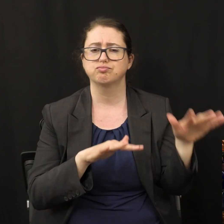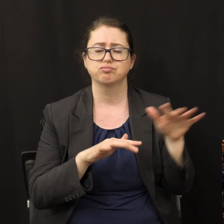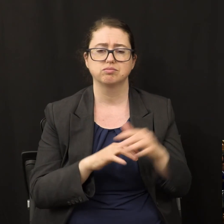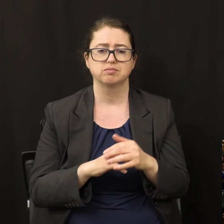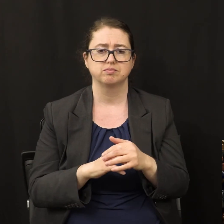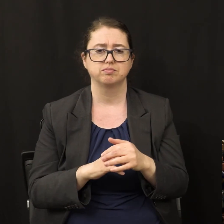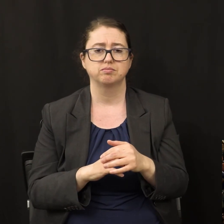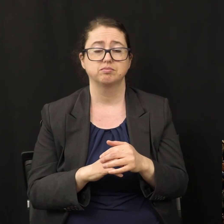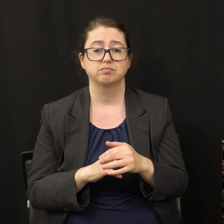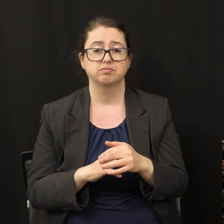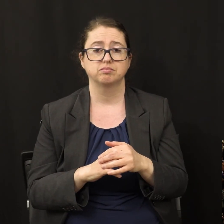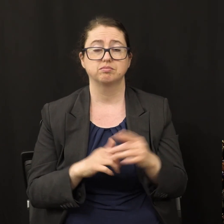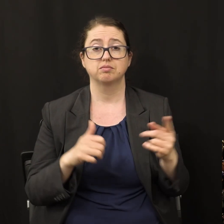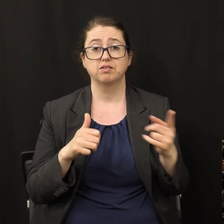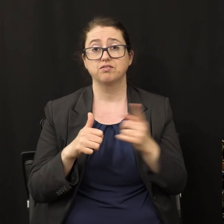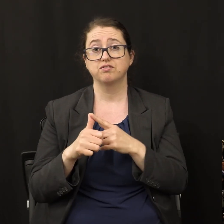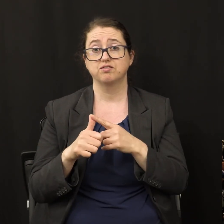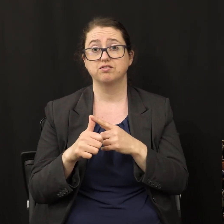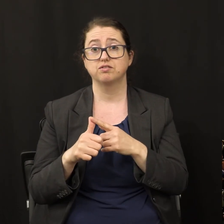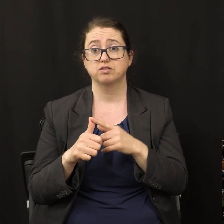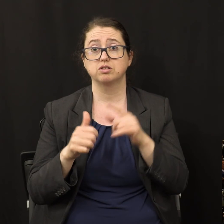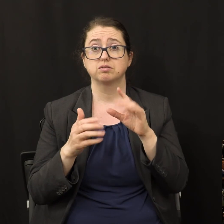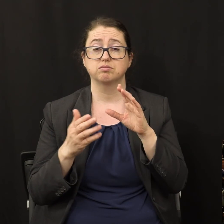first angel's message says worship the creator